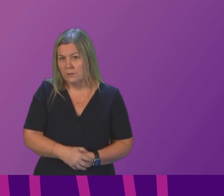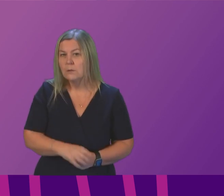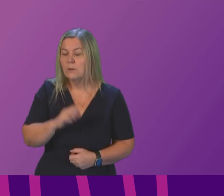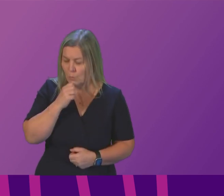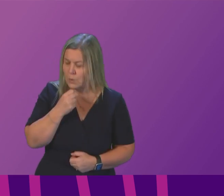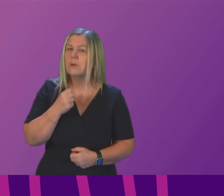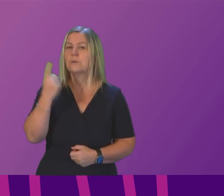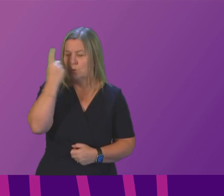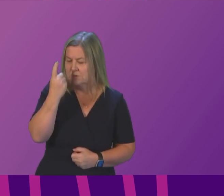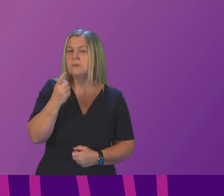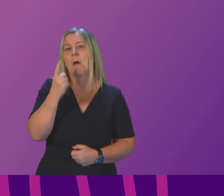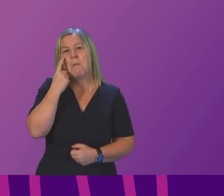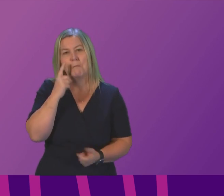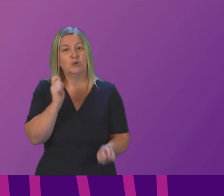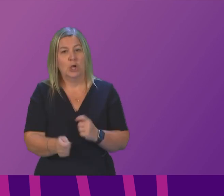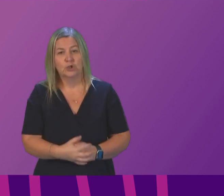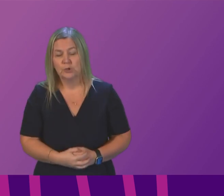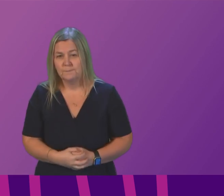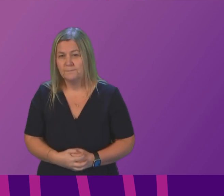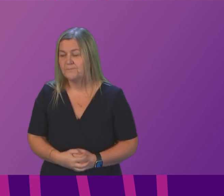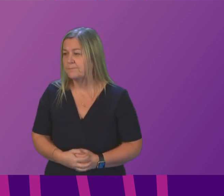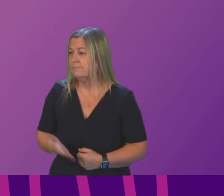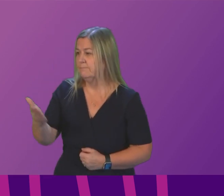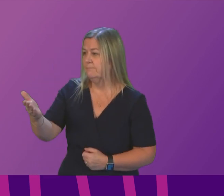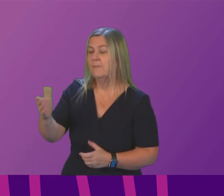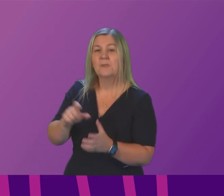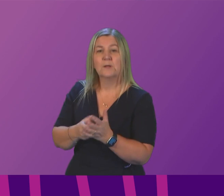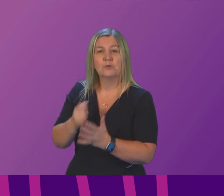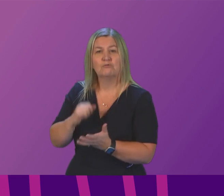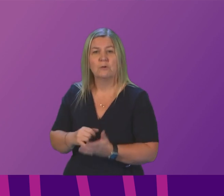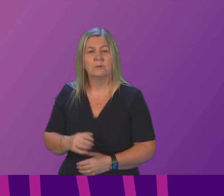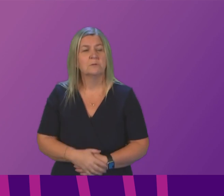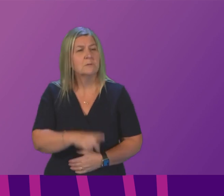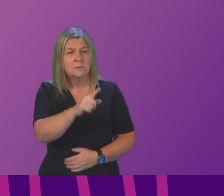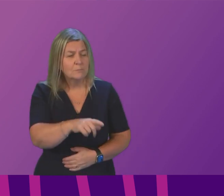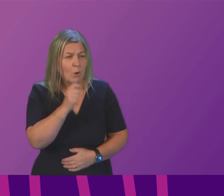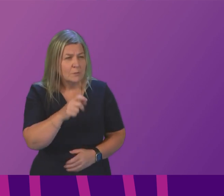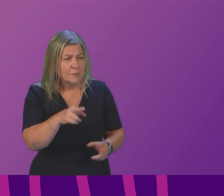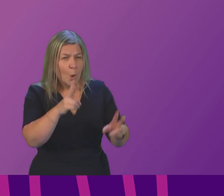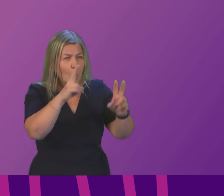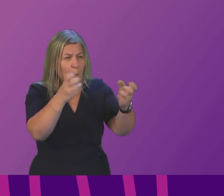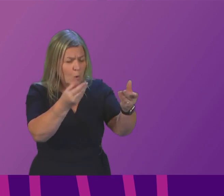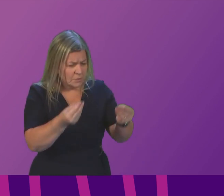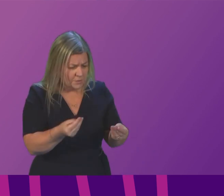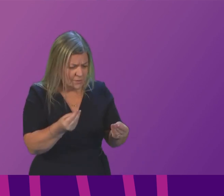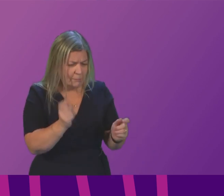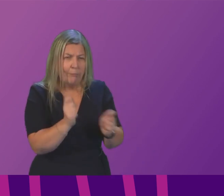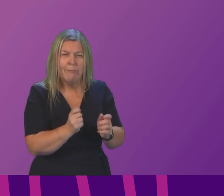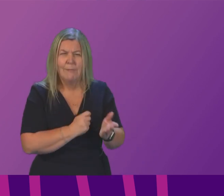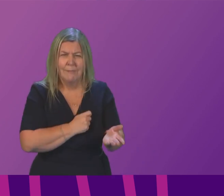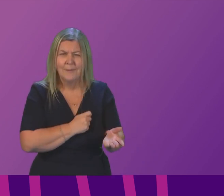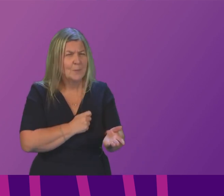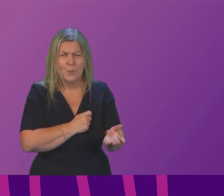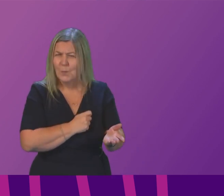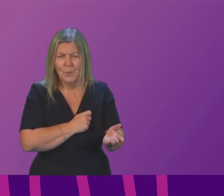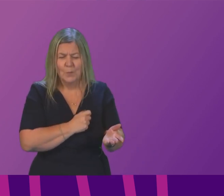that we will give that due and serious consideration Douglas Ross I'm not taking quotes out of context I've issued and reminded